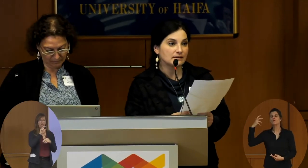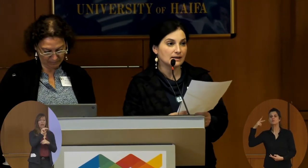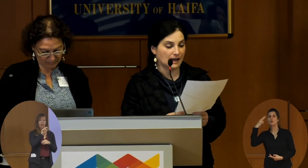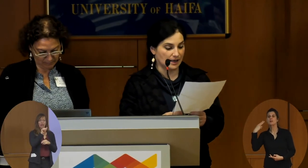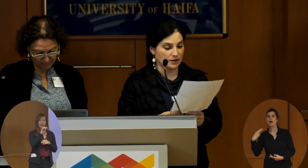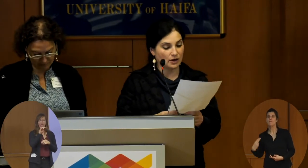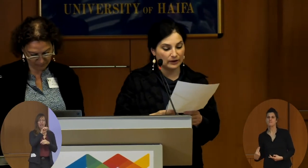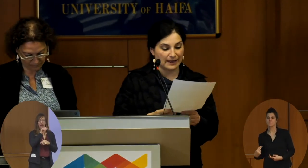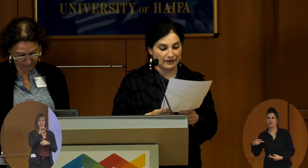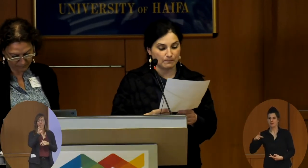and Doran Levy.